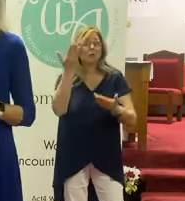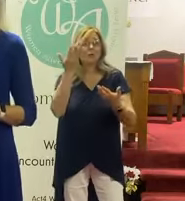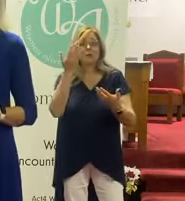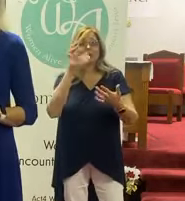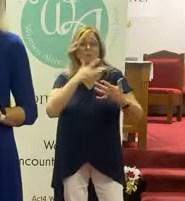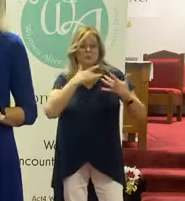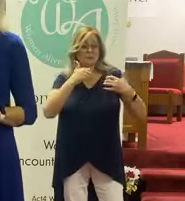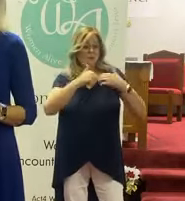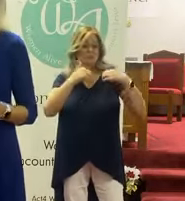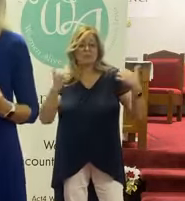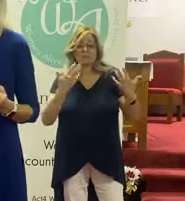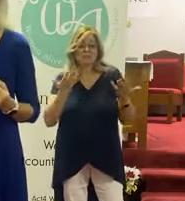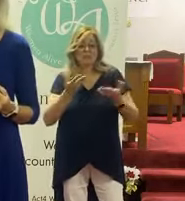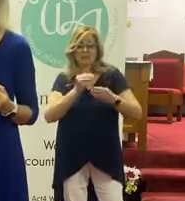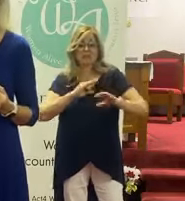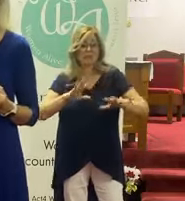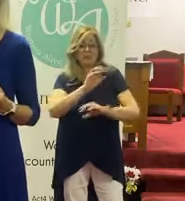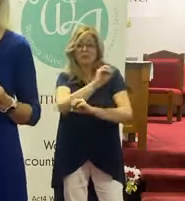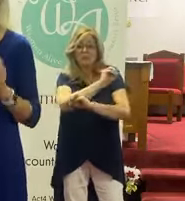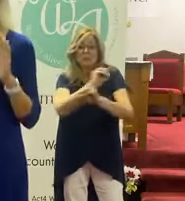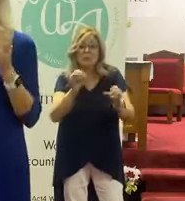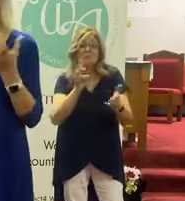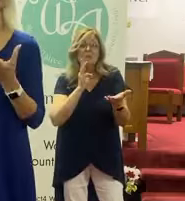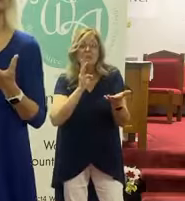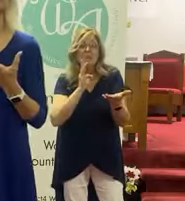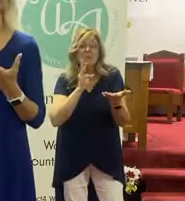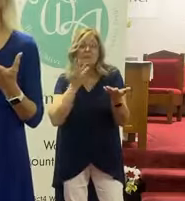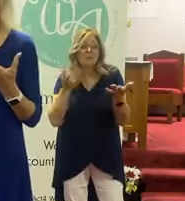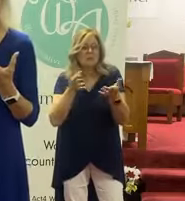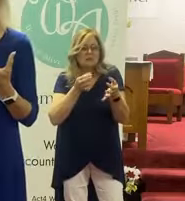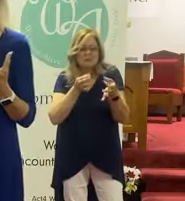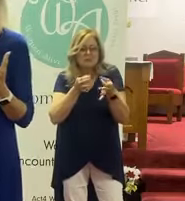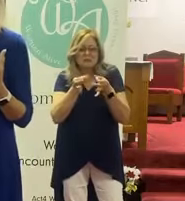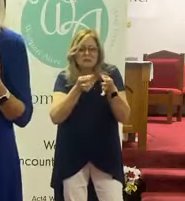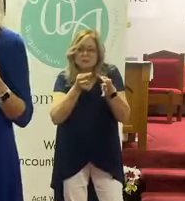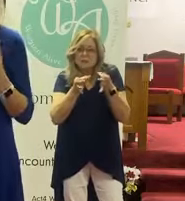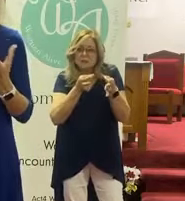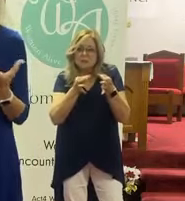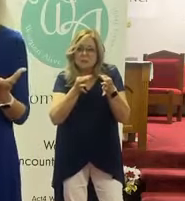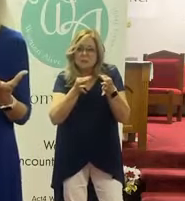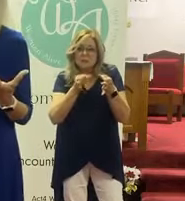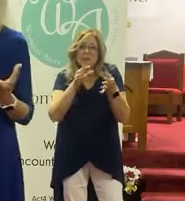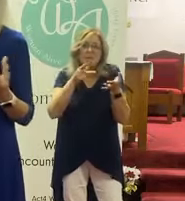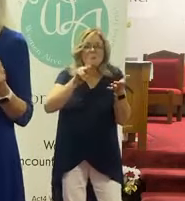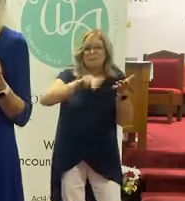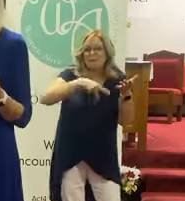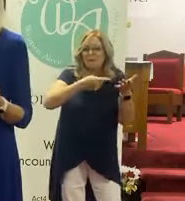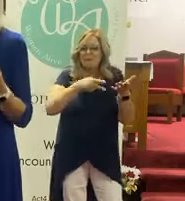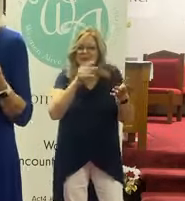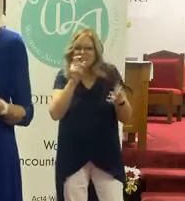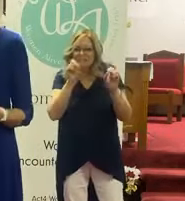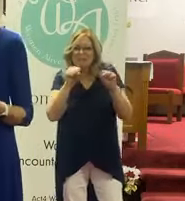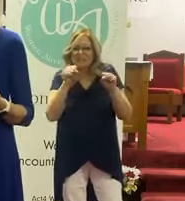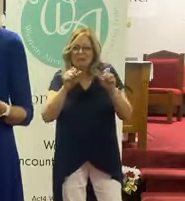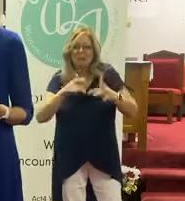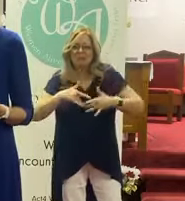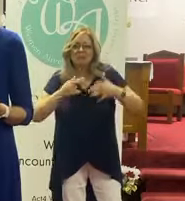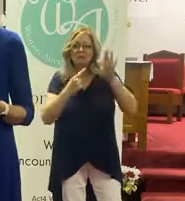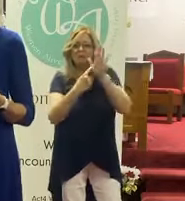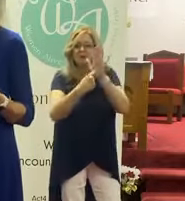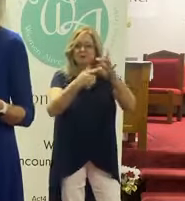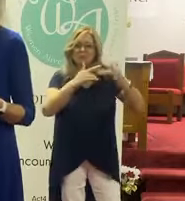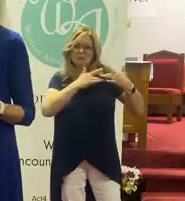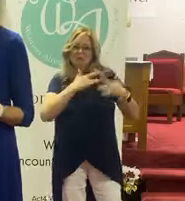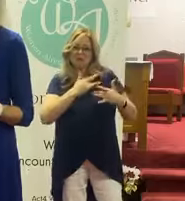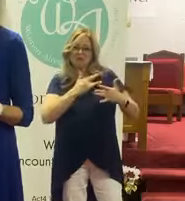parched and weary land where there is no water. This is so descriptive. And it's poetic, yeah, but it shows the heart of David